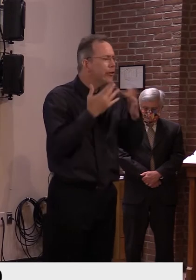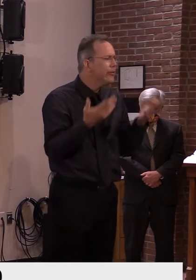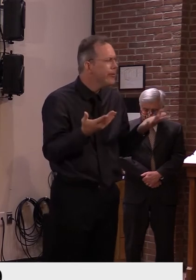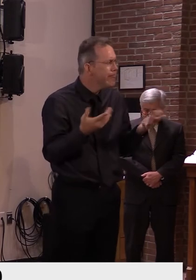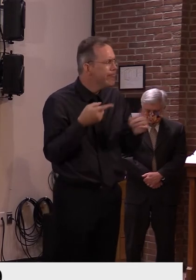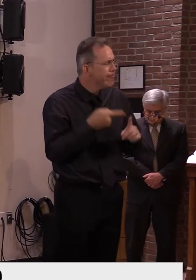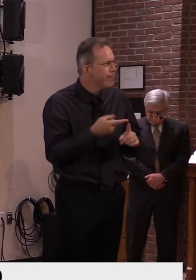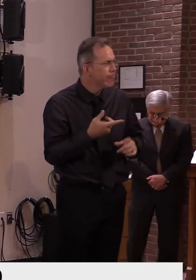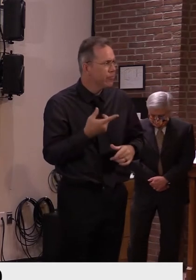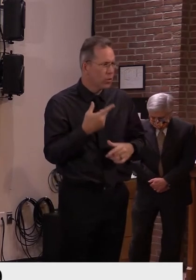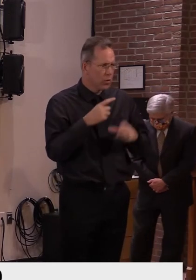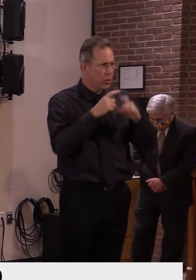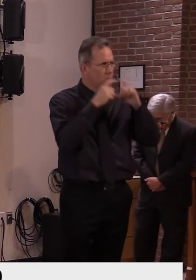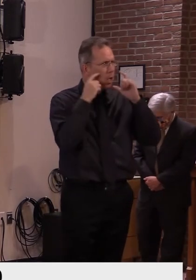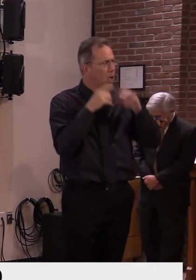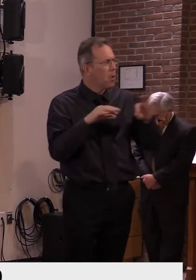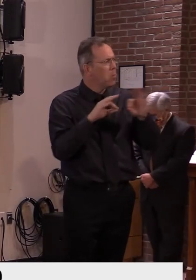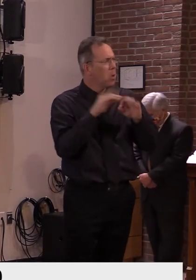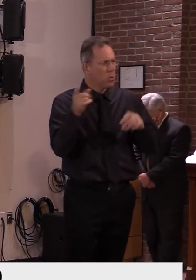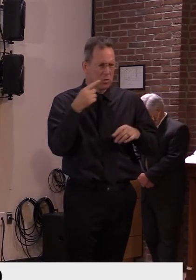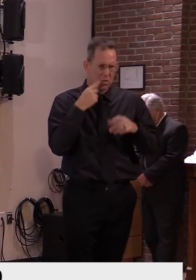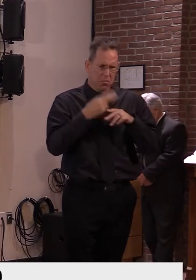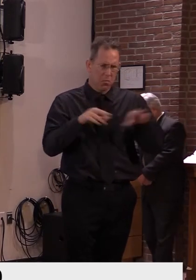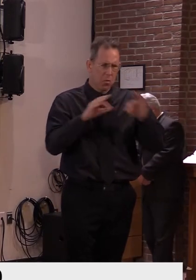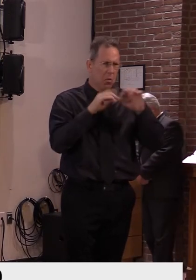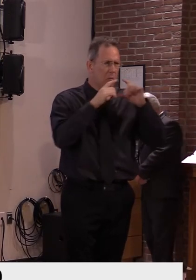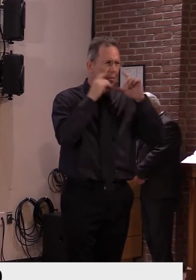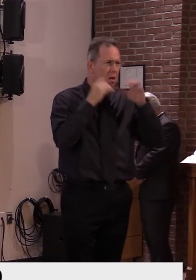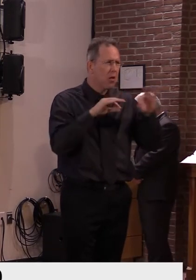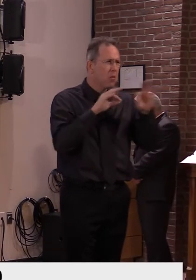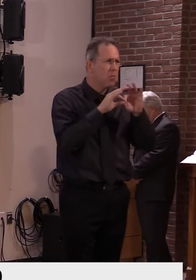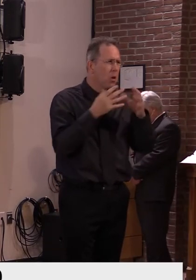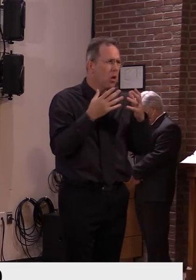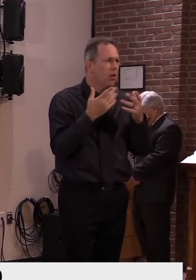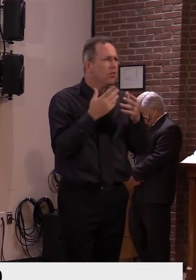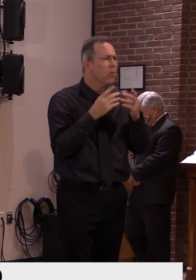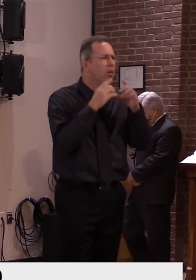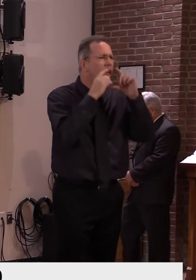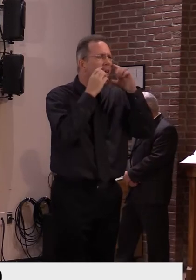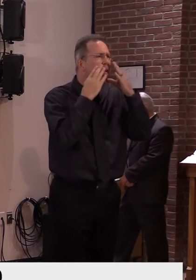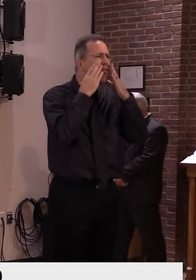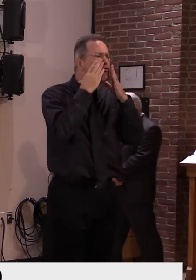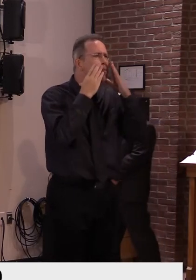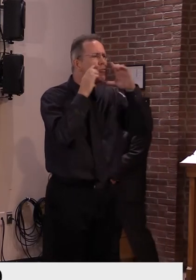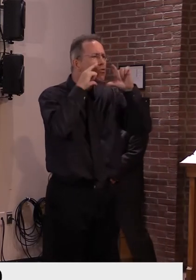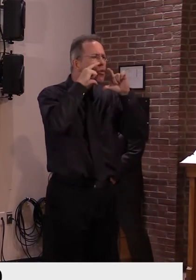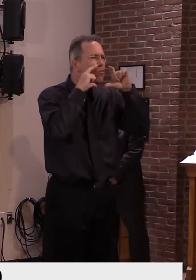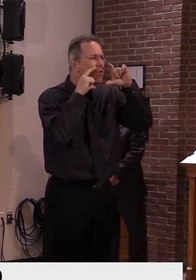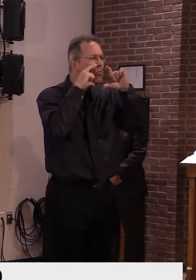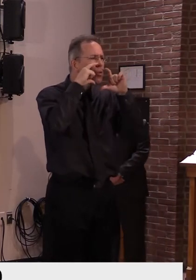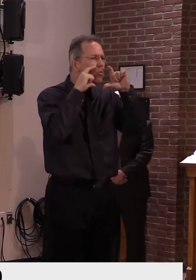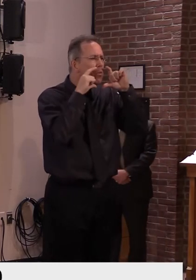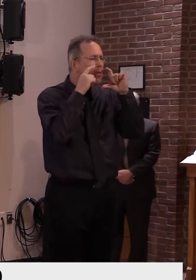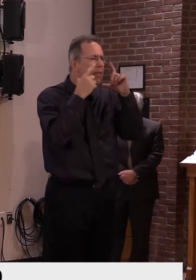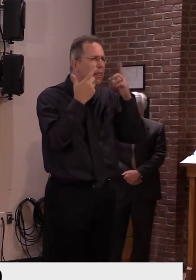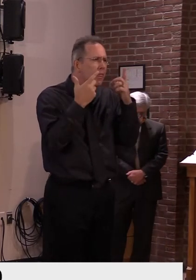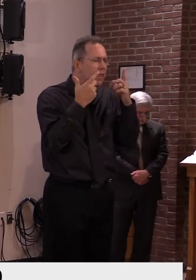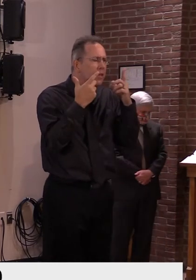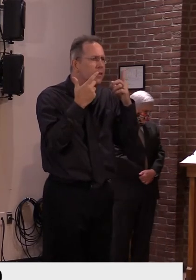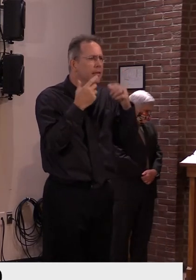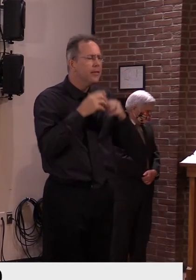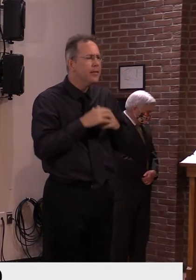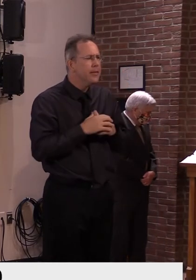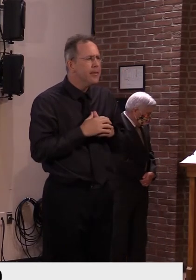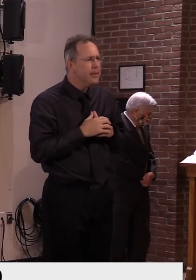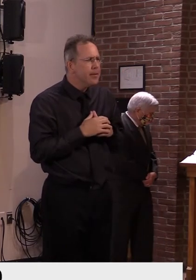important and touching them, uh, you know, might endanger their usage. Shouldn't, uh, shouldn't